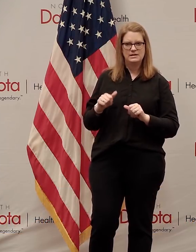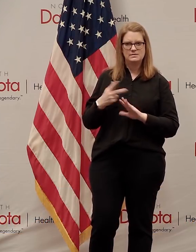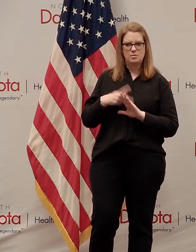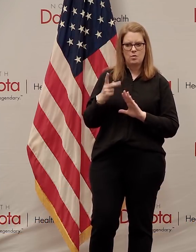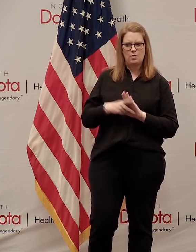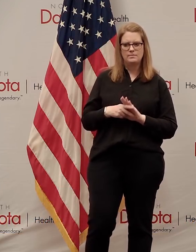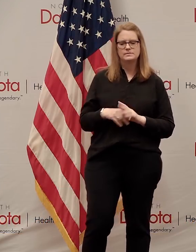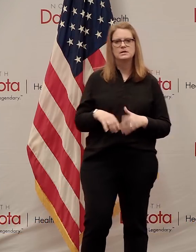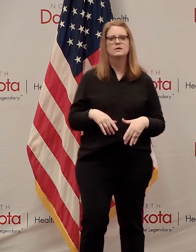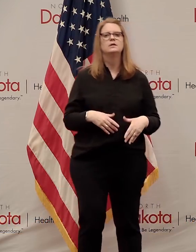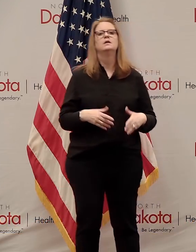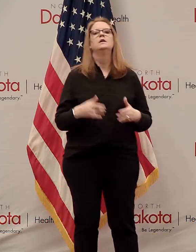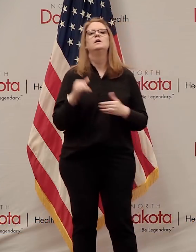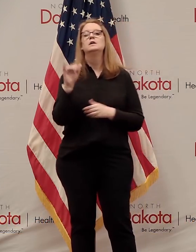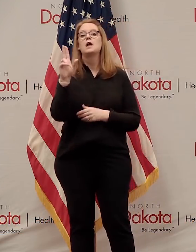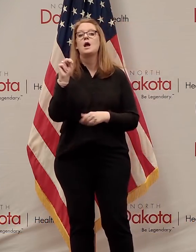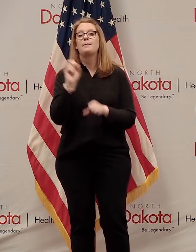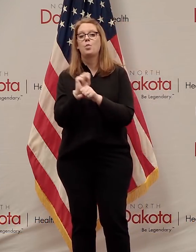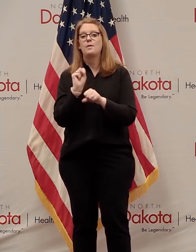Next topic is unemployment.